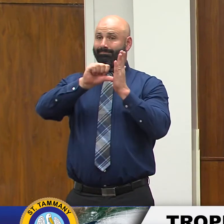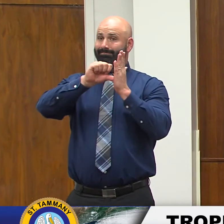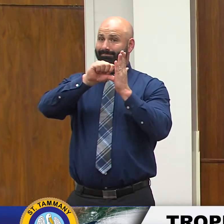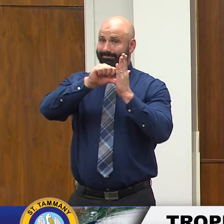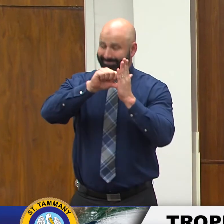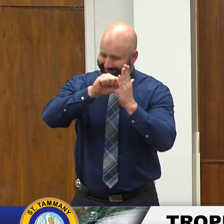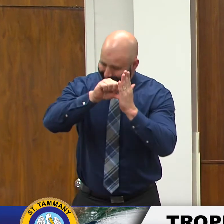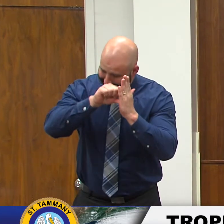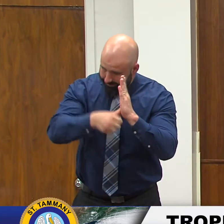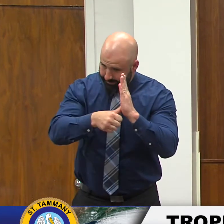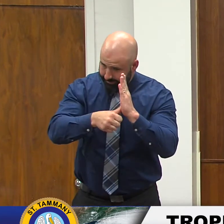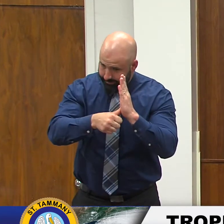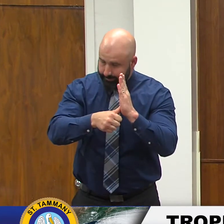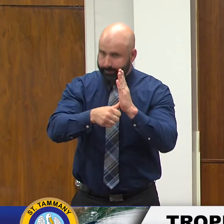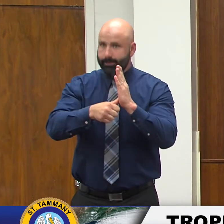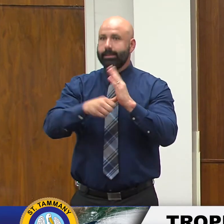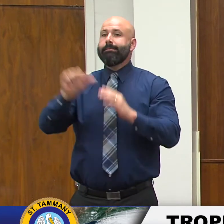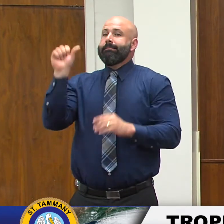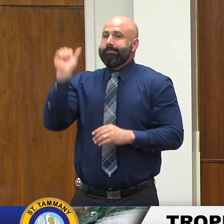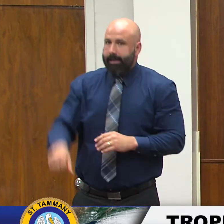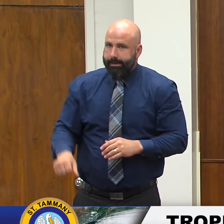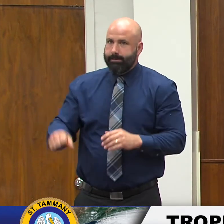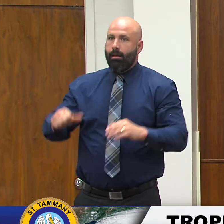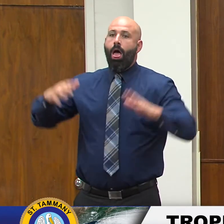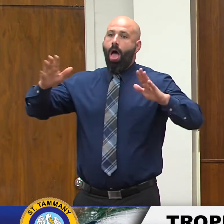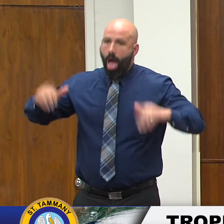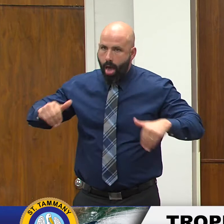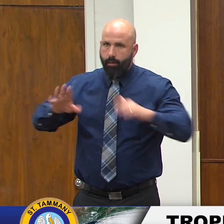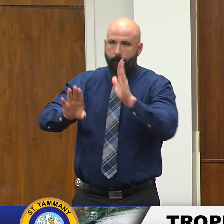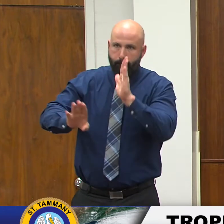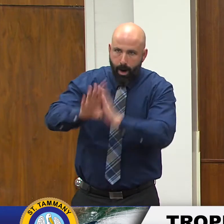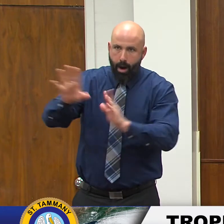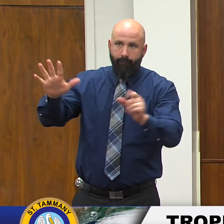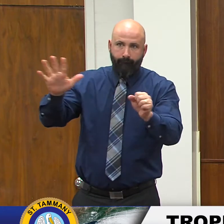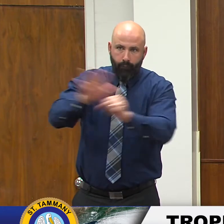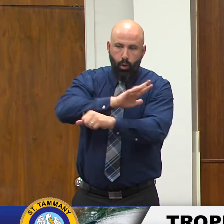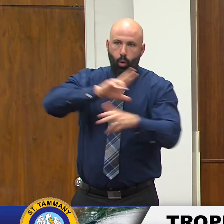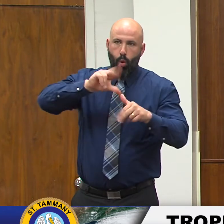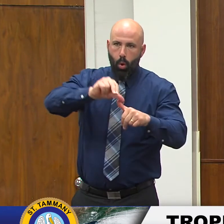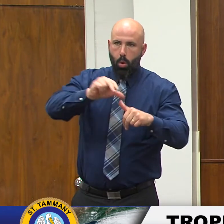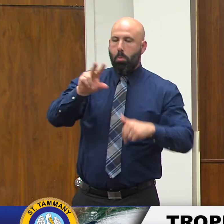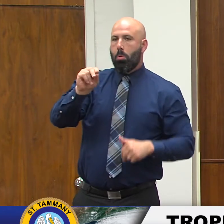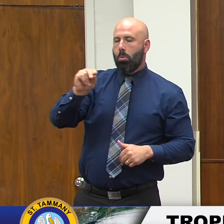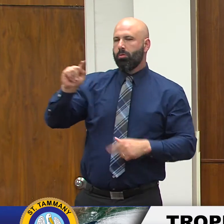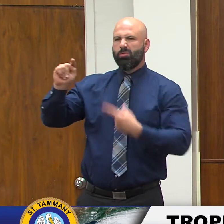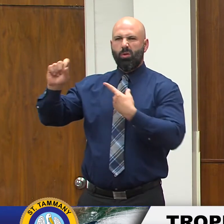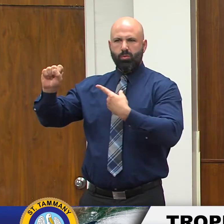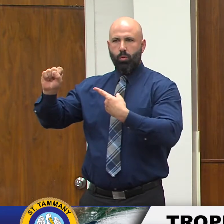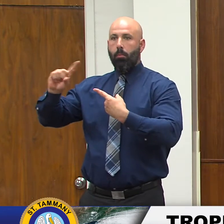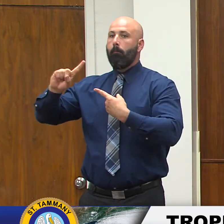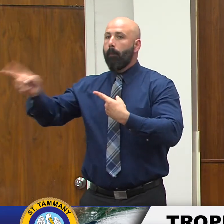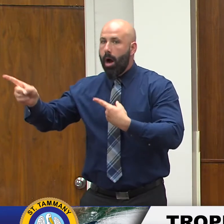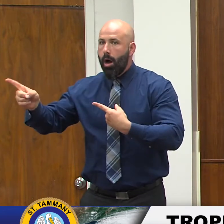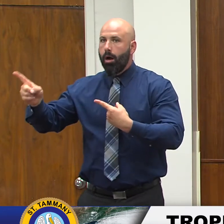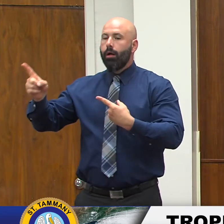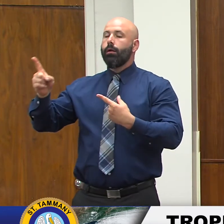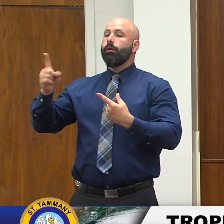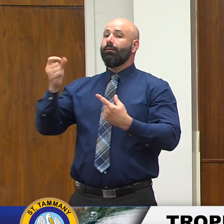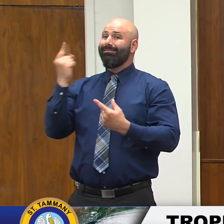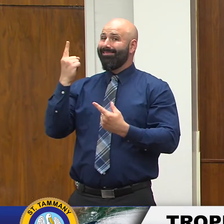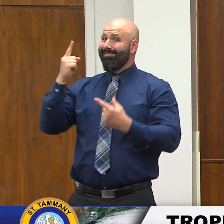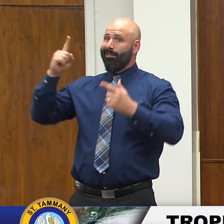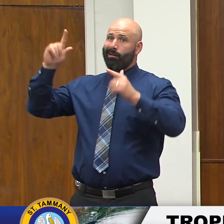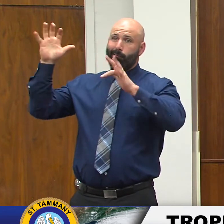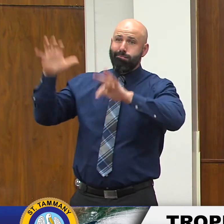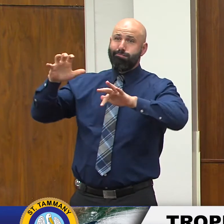directly to us as a tropical storm that the amount of rain that it's bringing and the